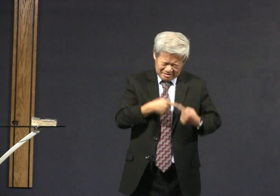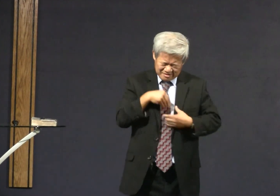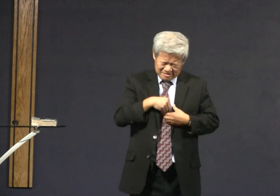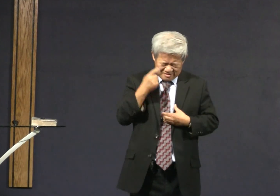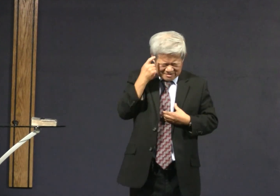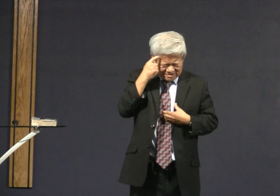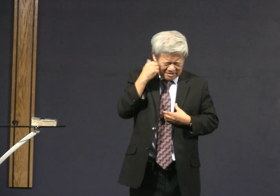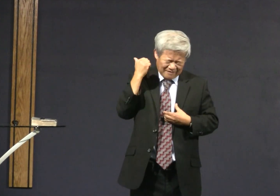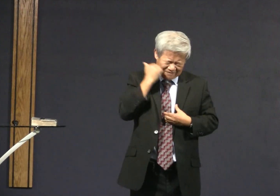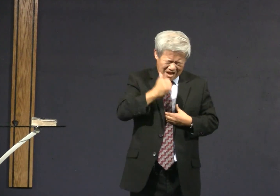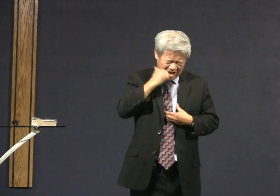and we struggle.